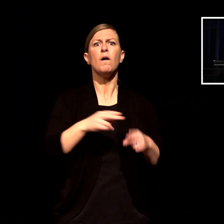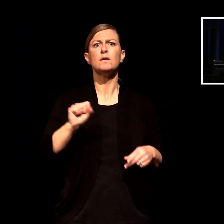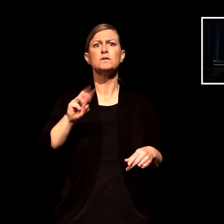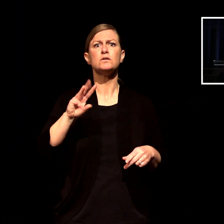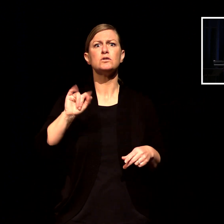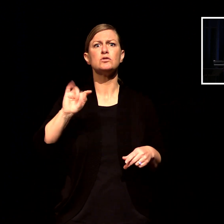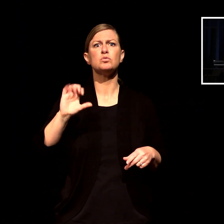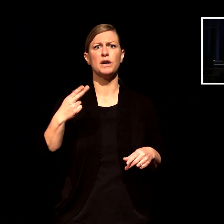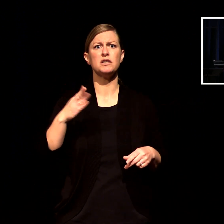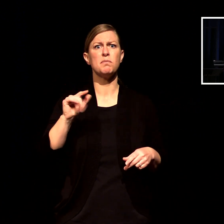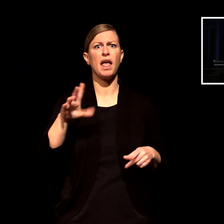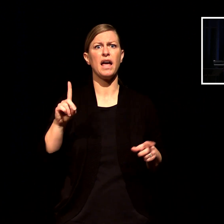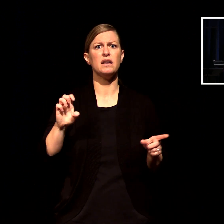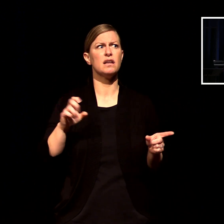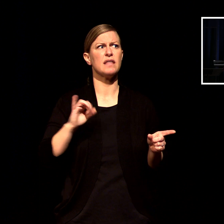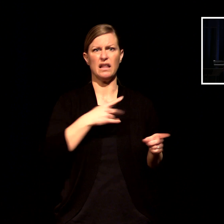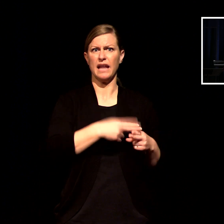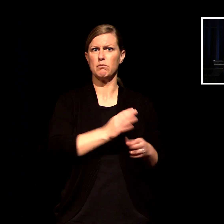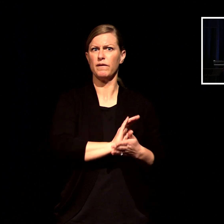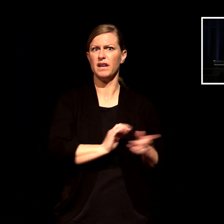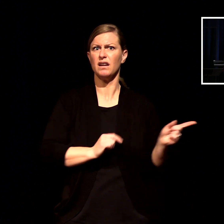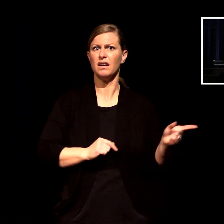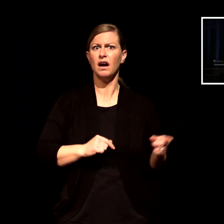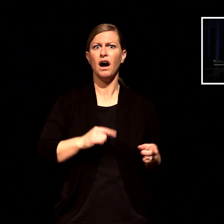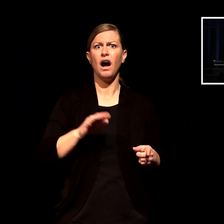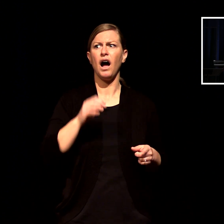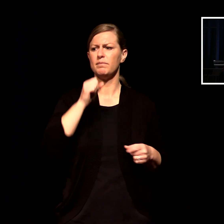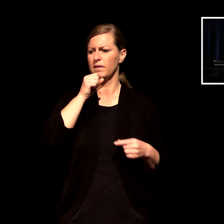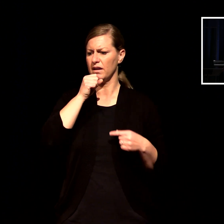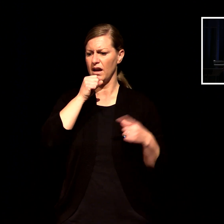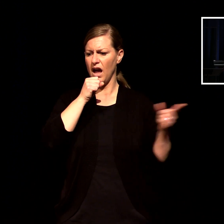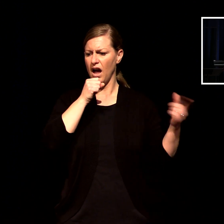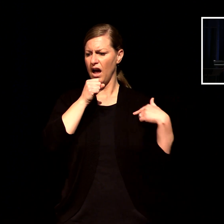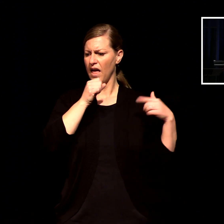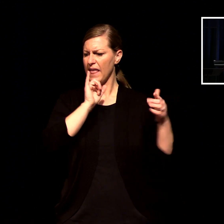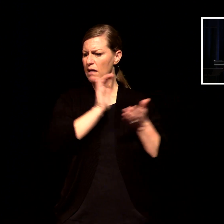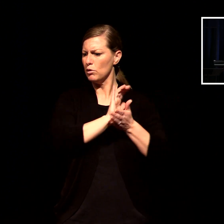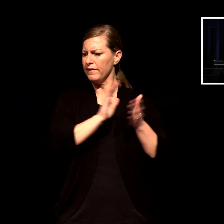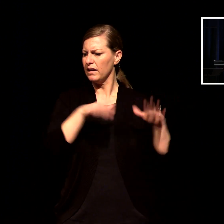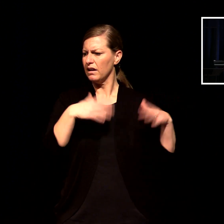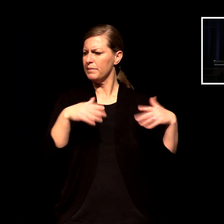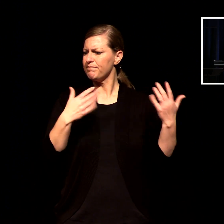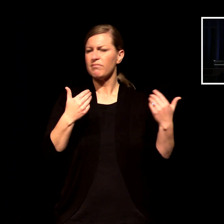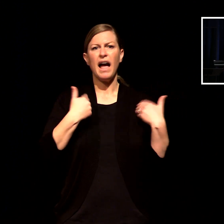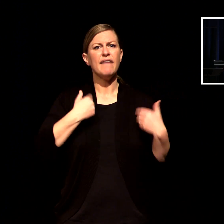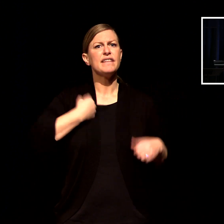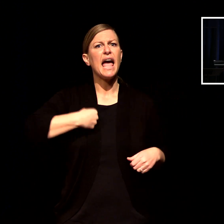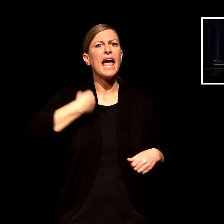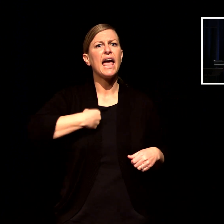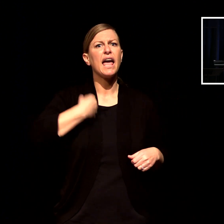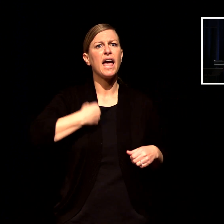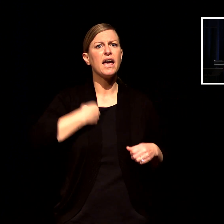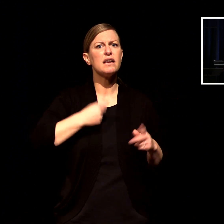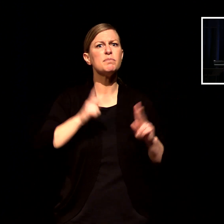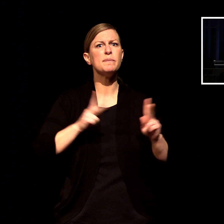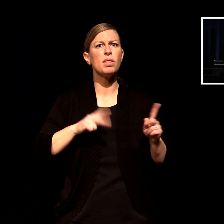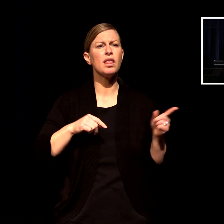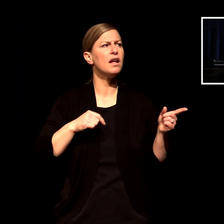there was some gang activity and i think that there was a pastor because it looked like he had a bible and